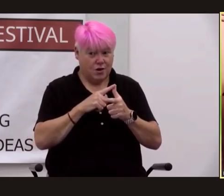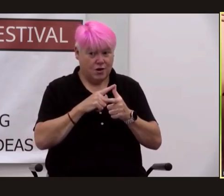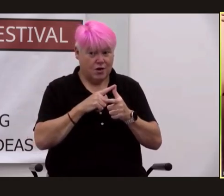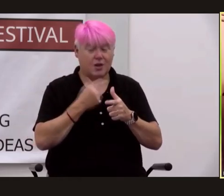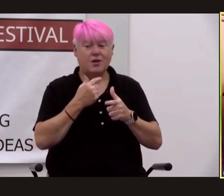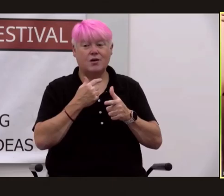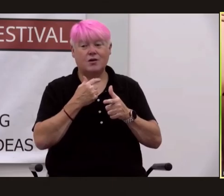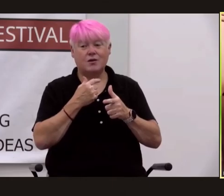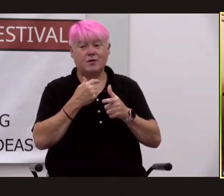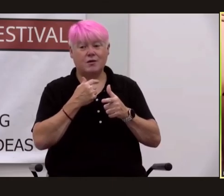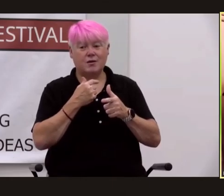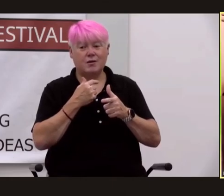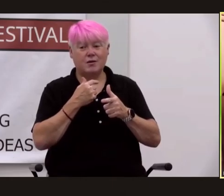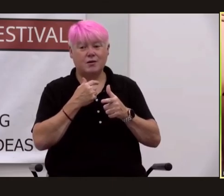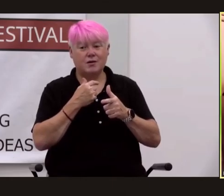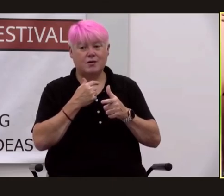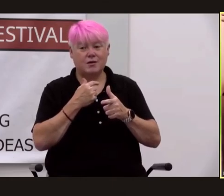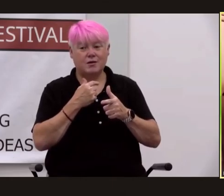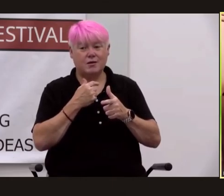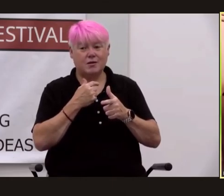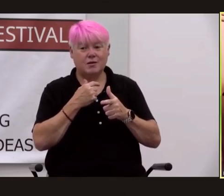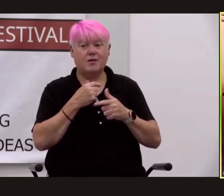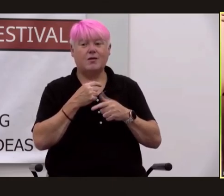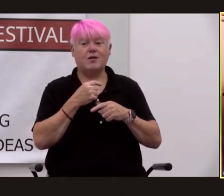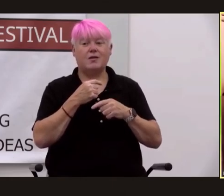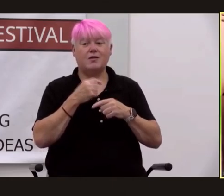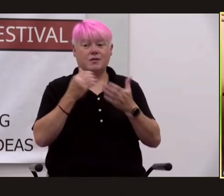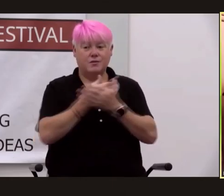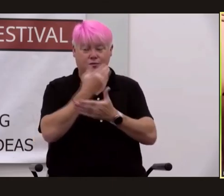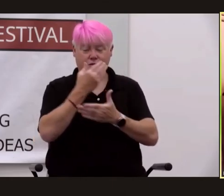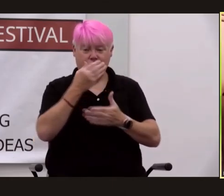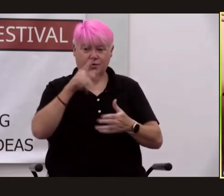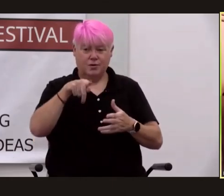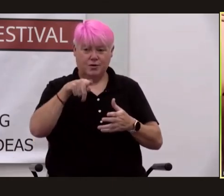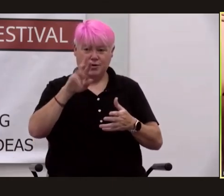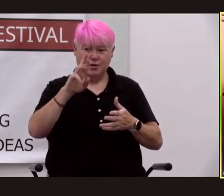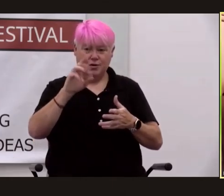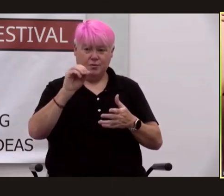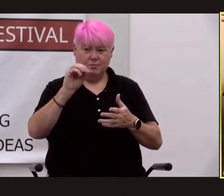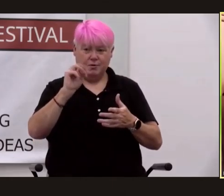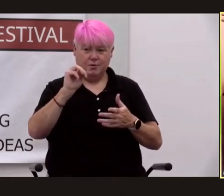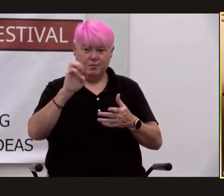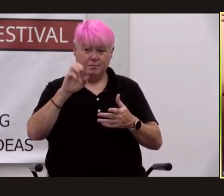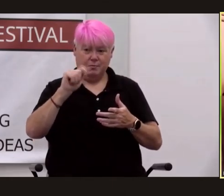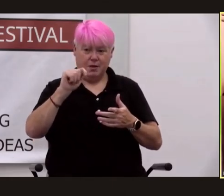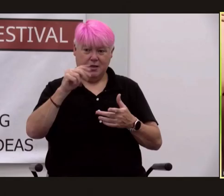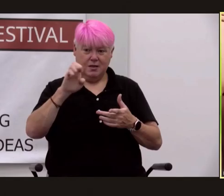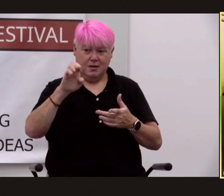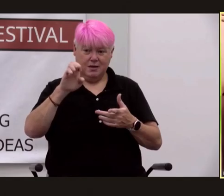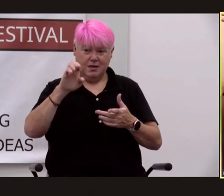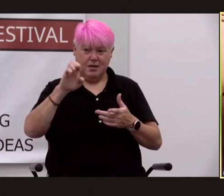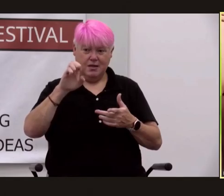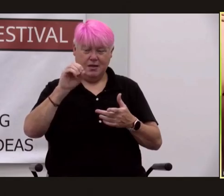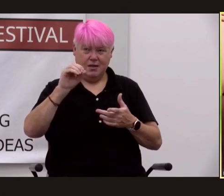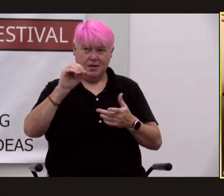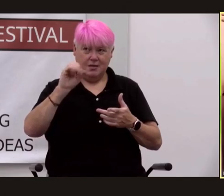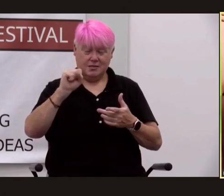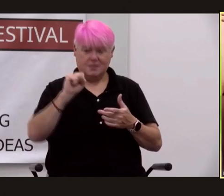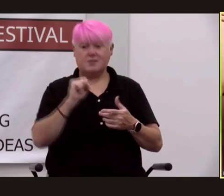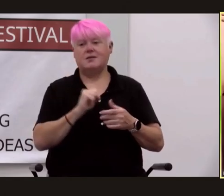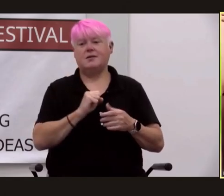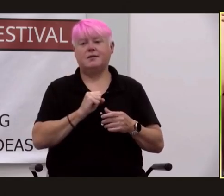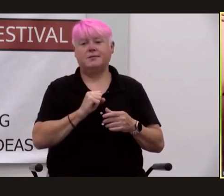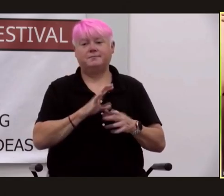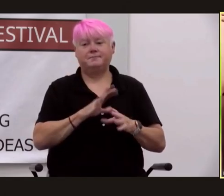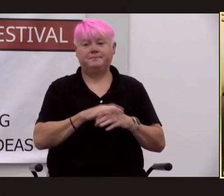the modern prometheus well j robert oppenheimer had a pulitzer prize winning biography